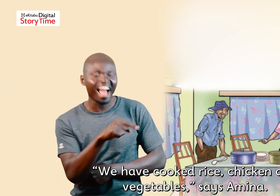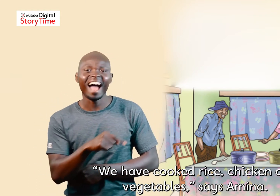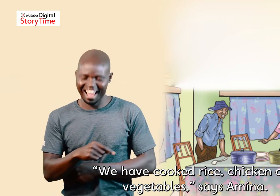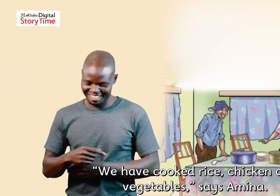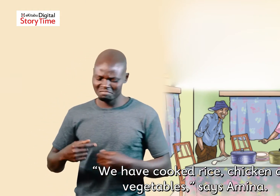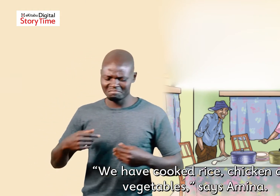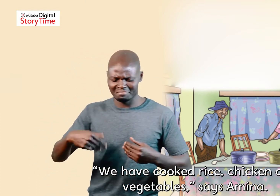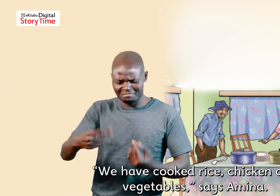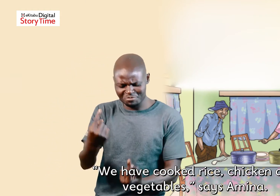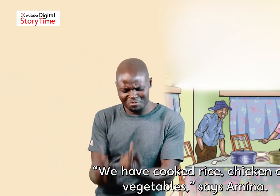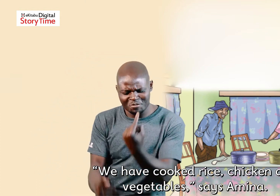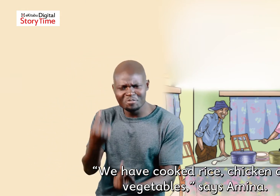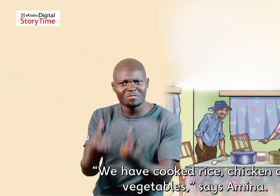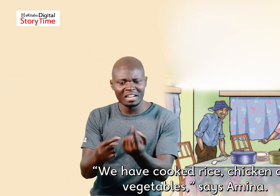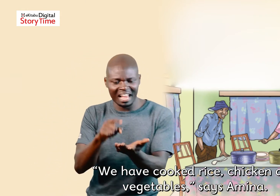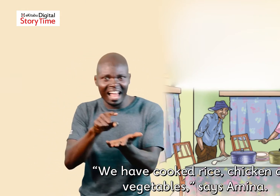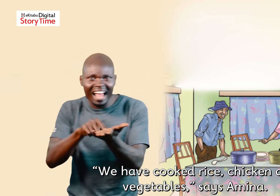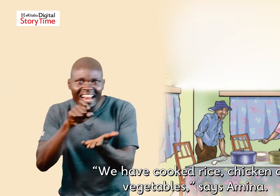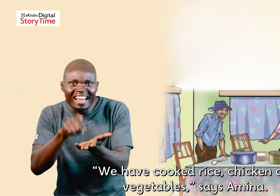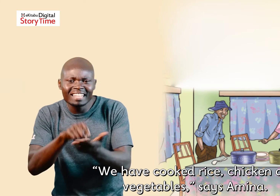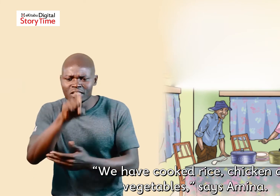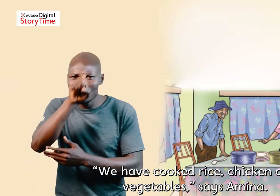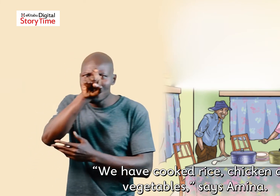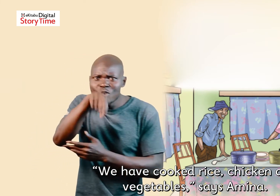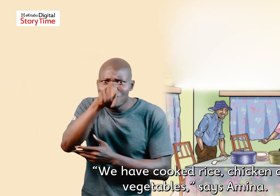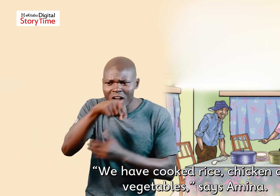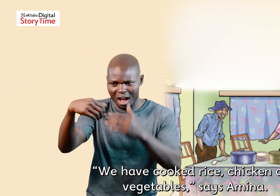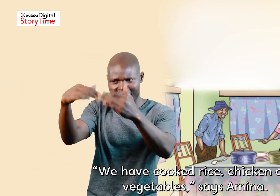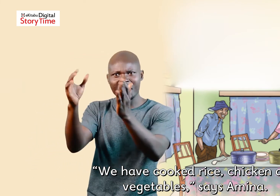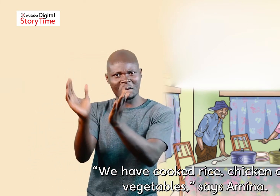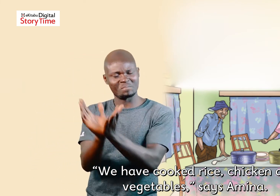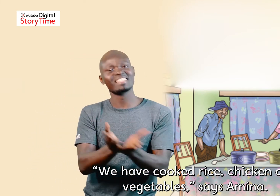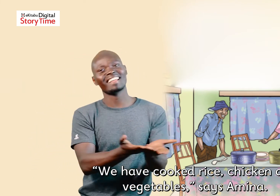We have cooked rice, chicken and vegetables Says Amina